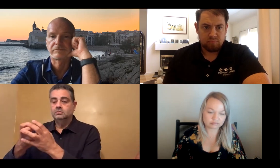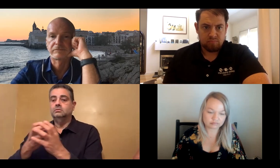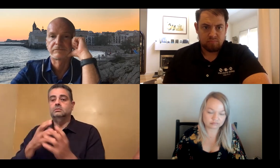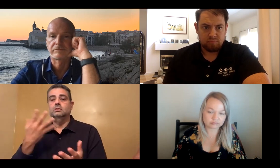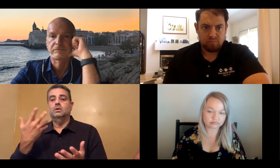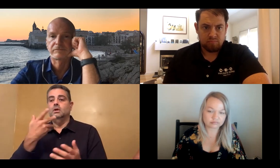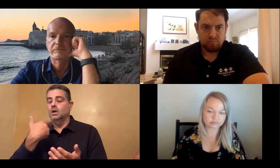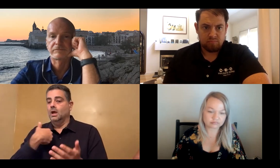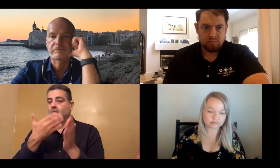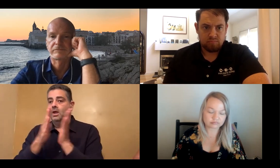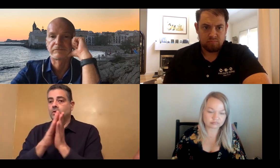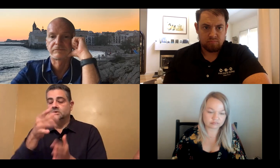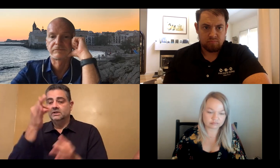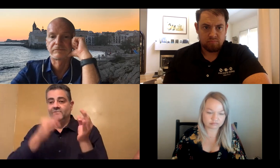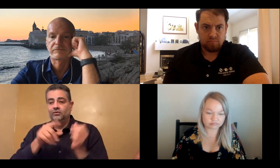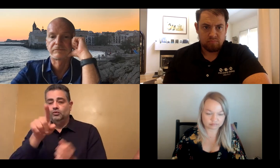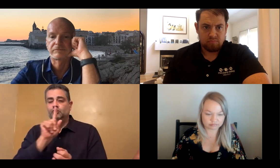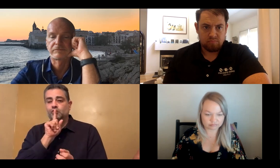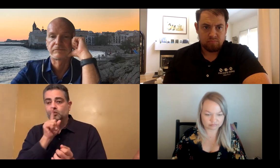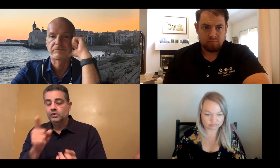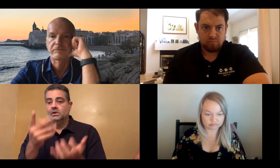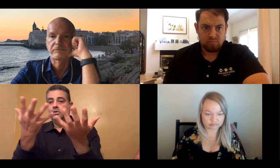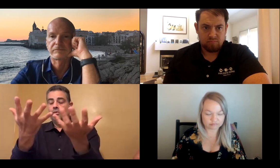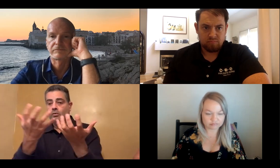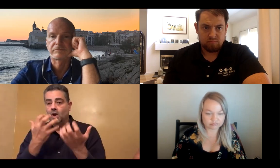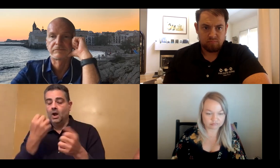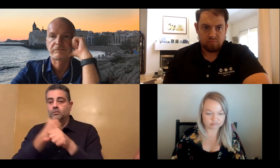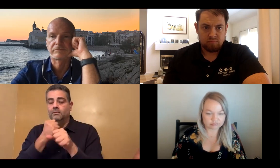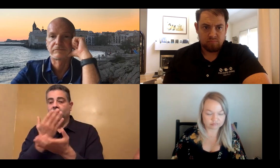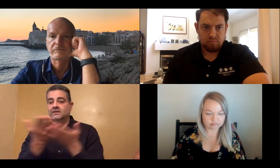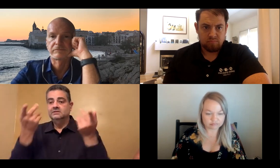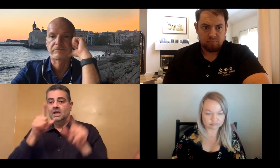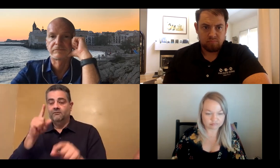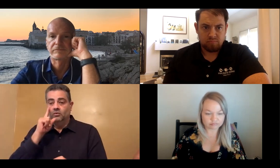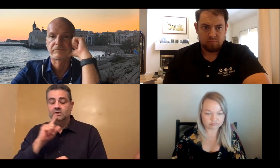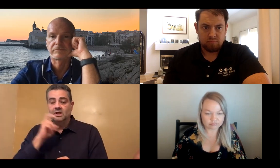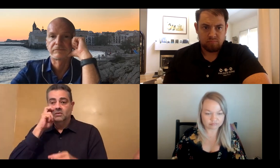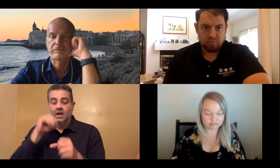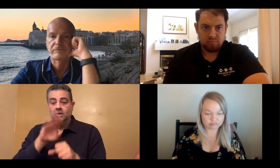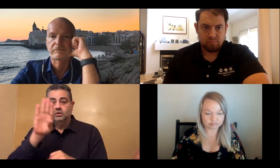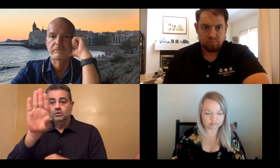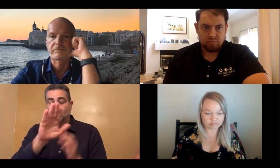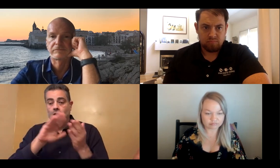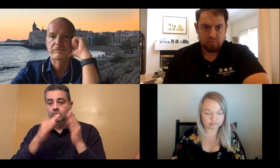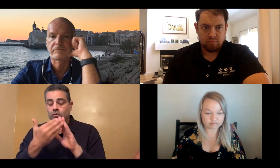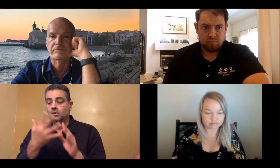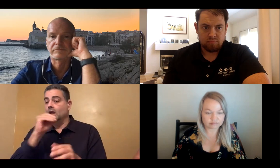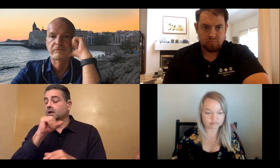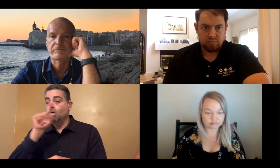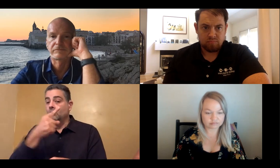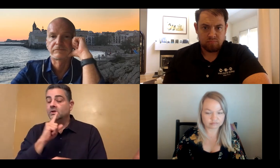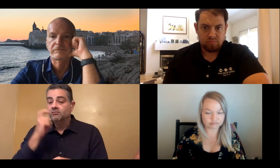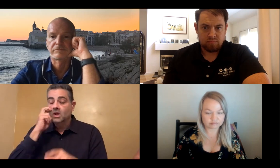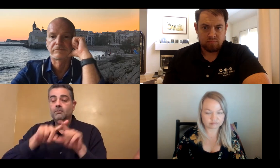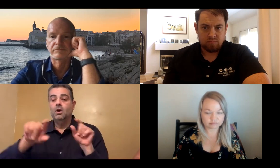in. So I'd like to consider you ask you to consider a carve out for deaf blind people in anything that is means tested in your